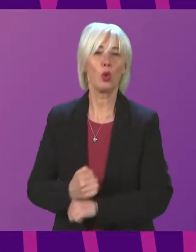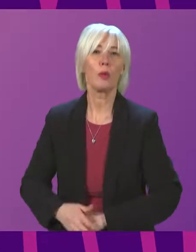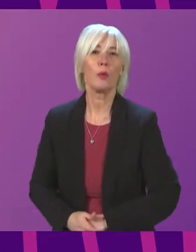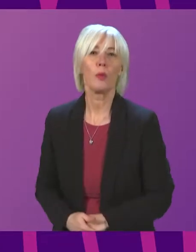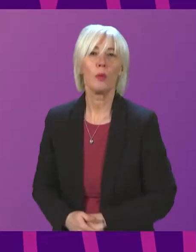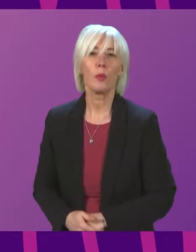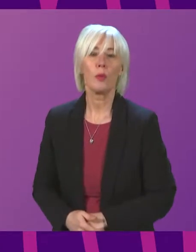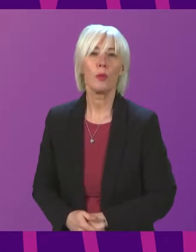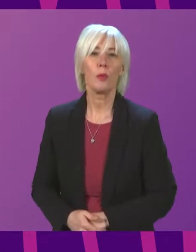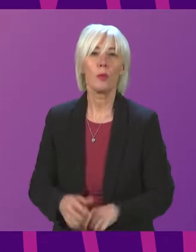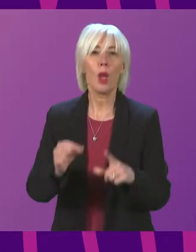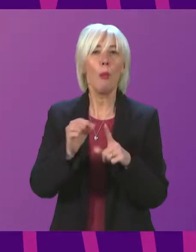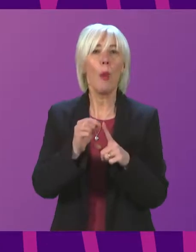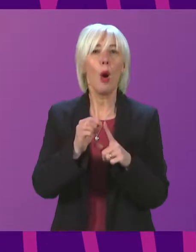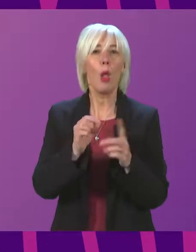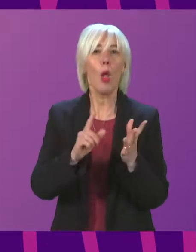Paul O'Kane.